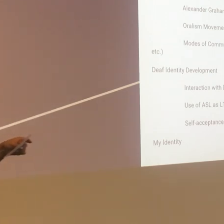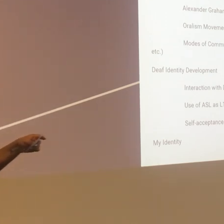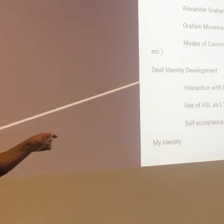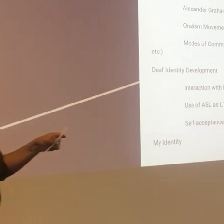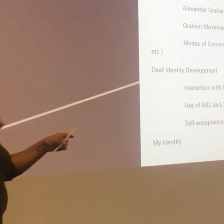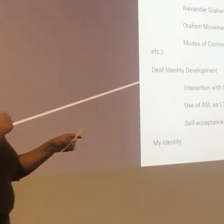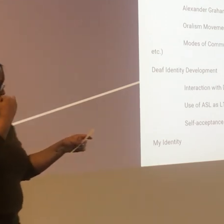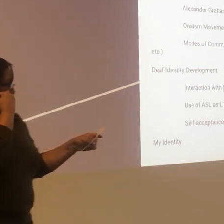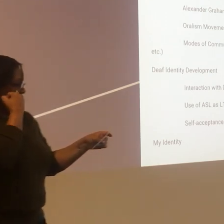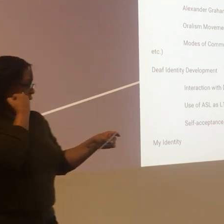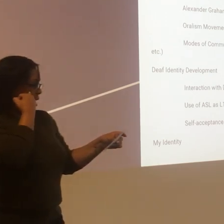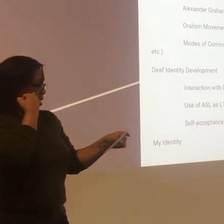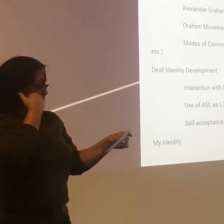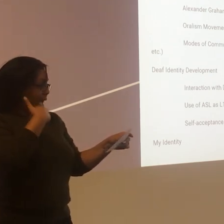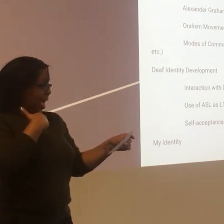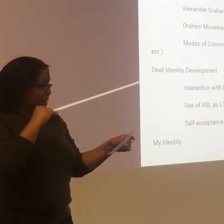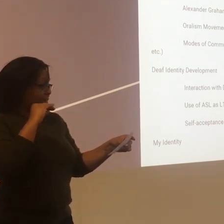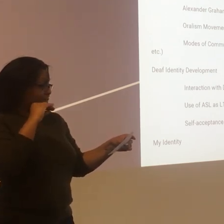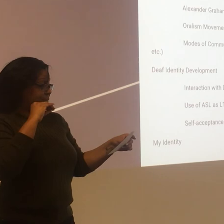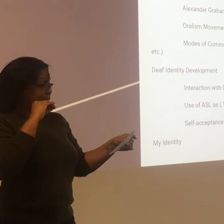So that was one question that was asked.